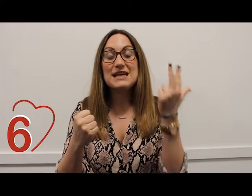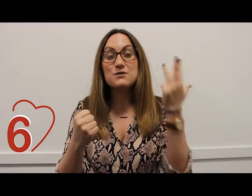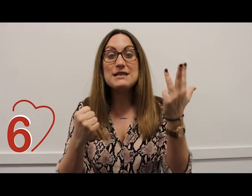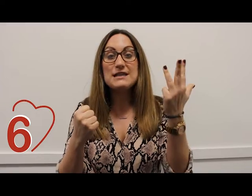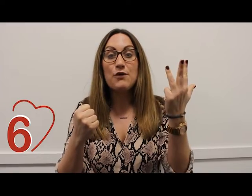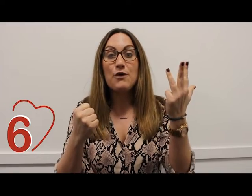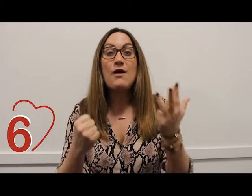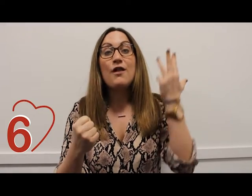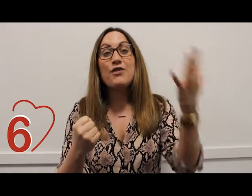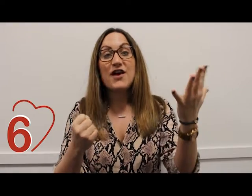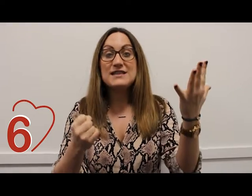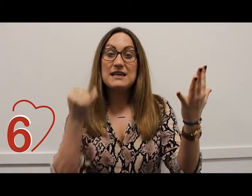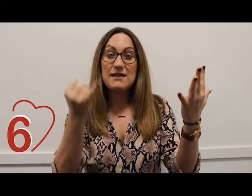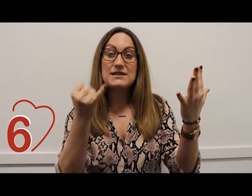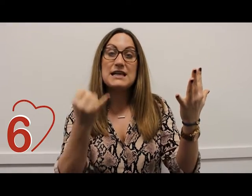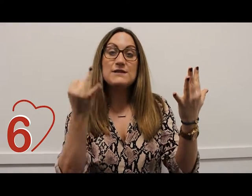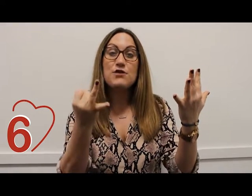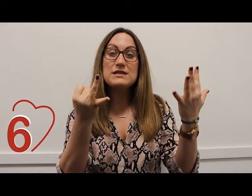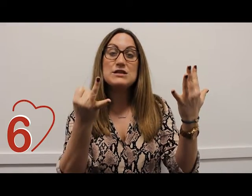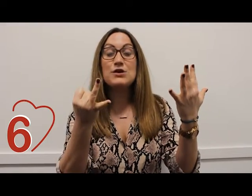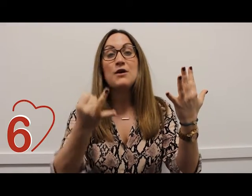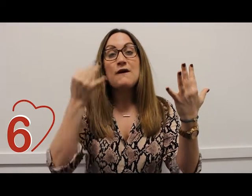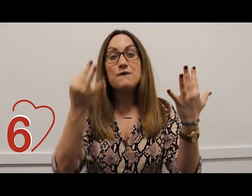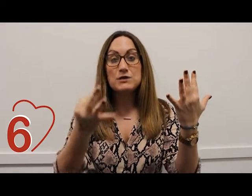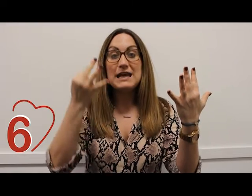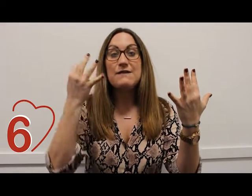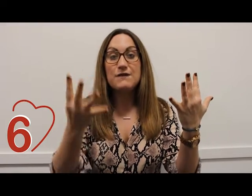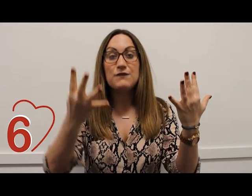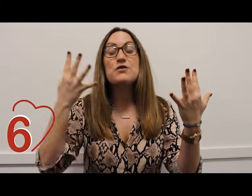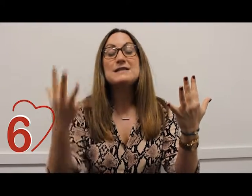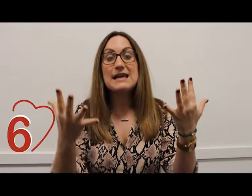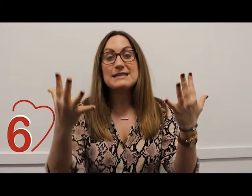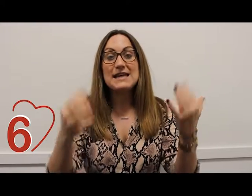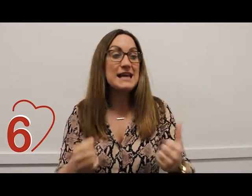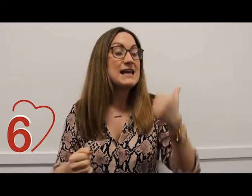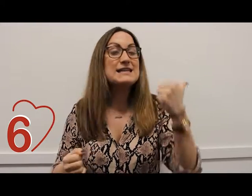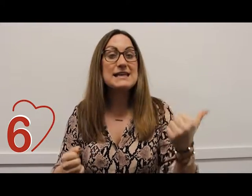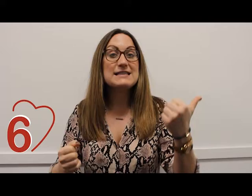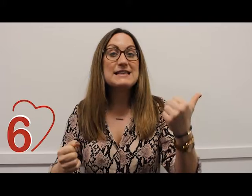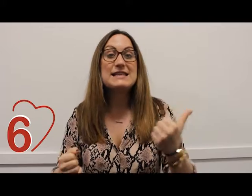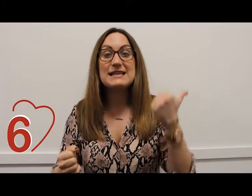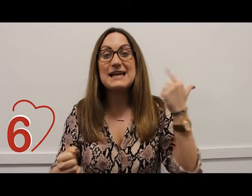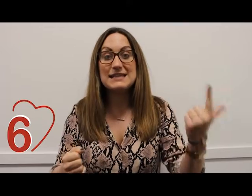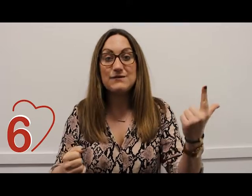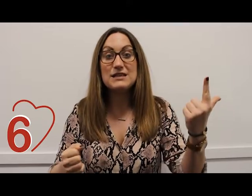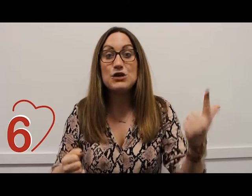24 30 36 42 48 54 60 60 6 and 72